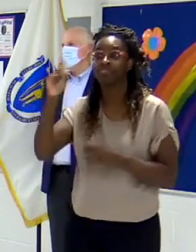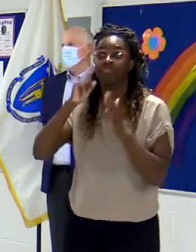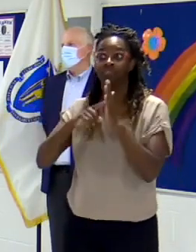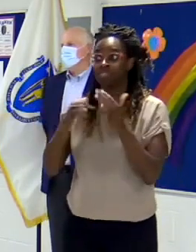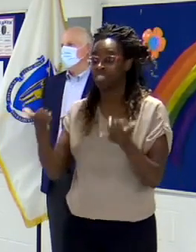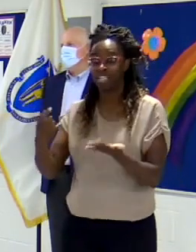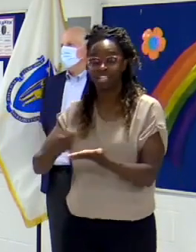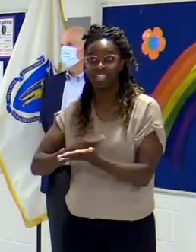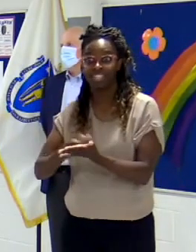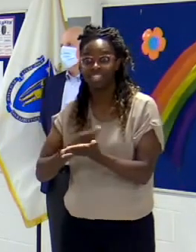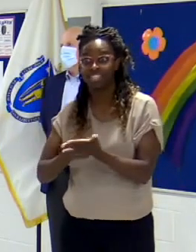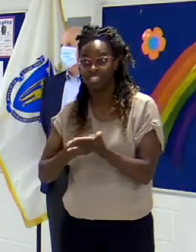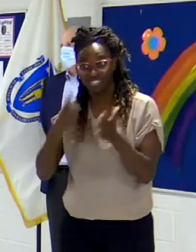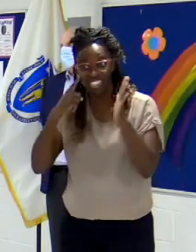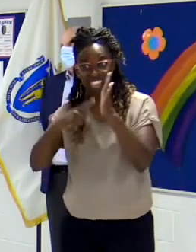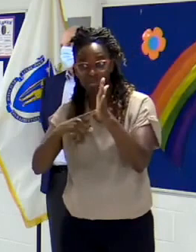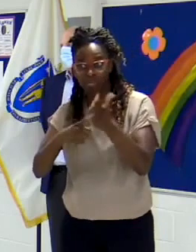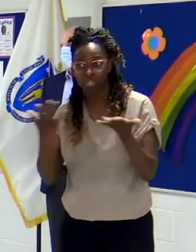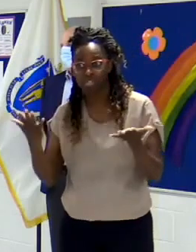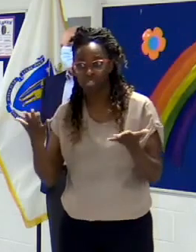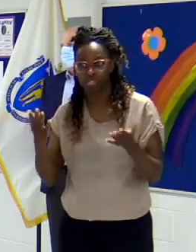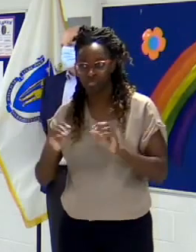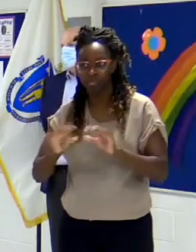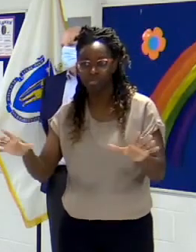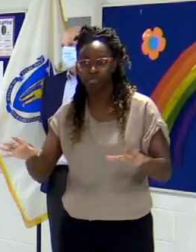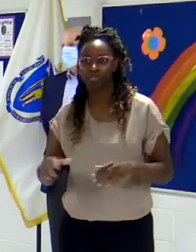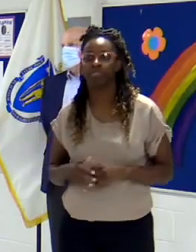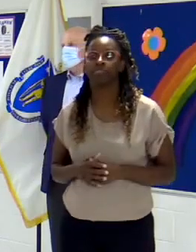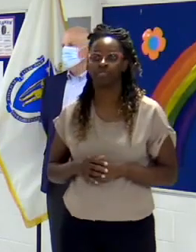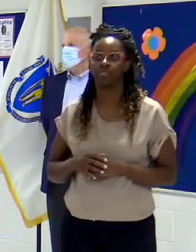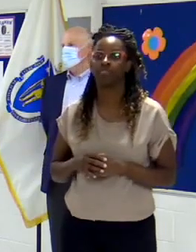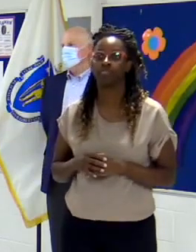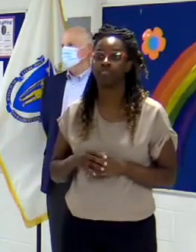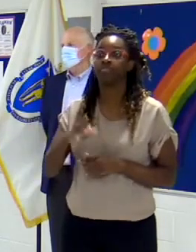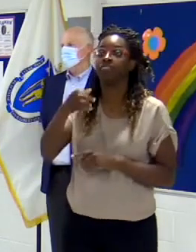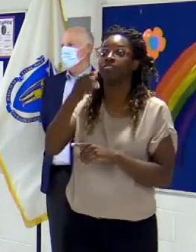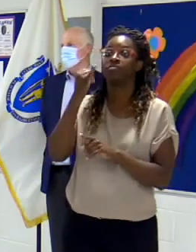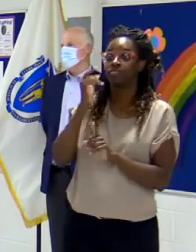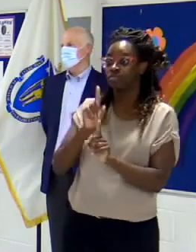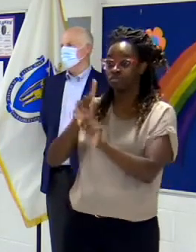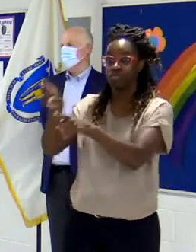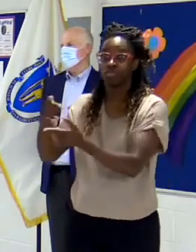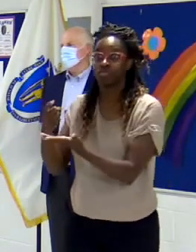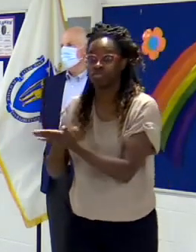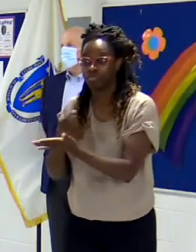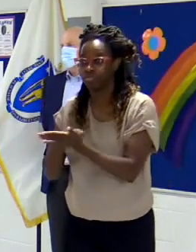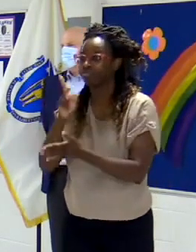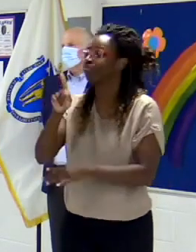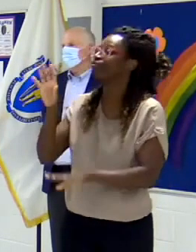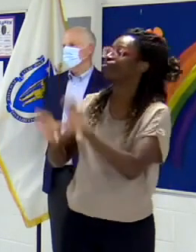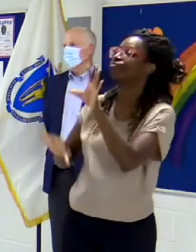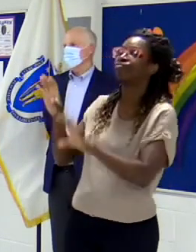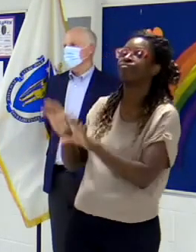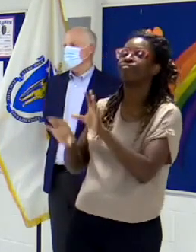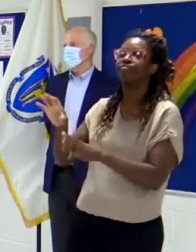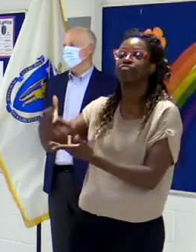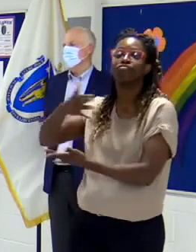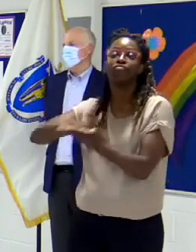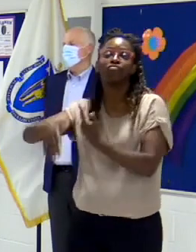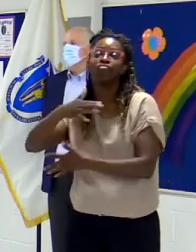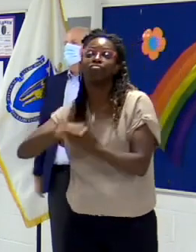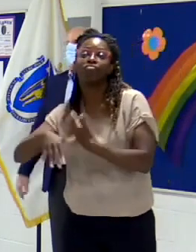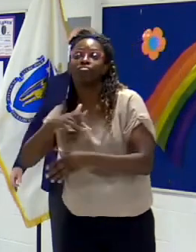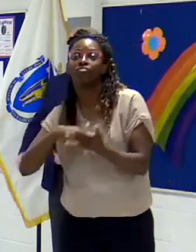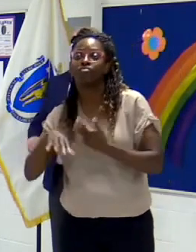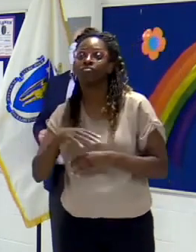that may have been a minor contributor to what was going on, but the big issue there was all the socialization that was going on when large